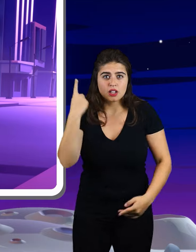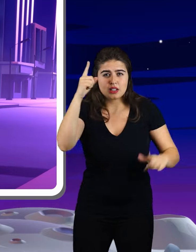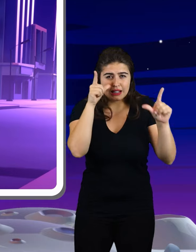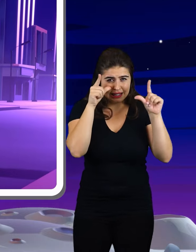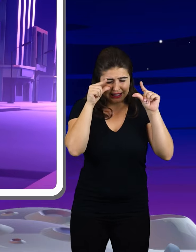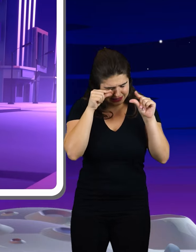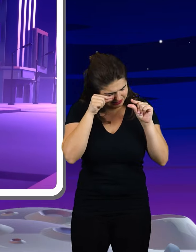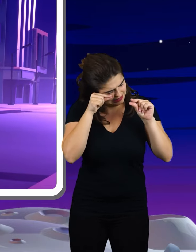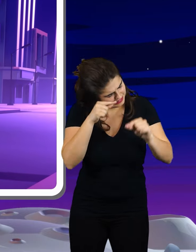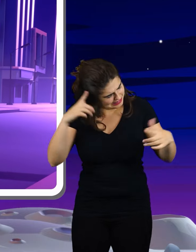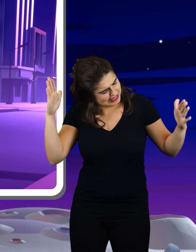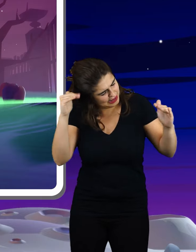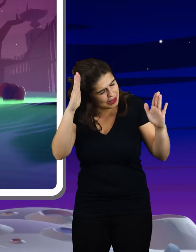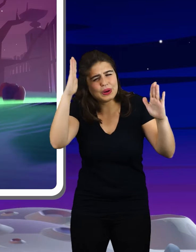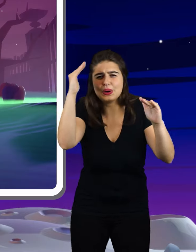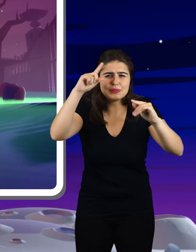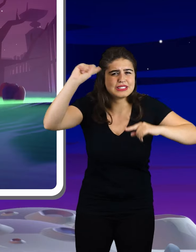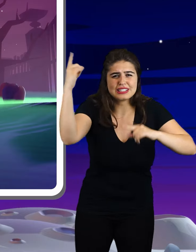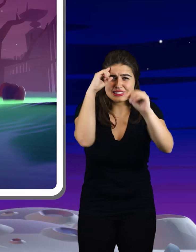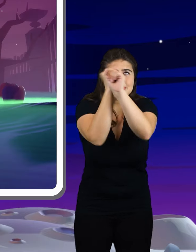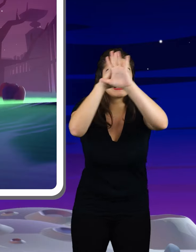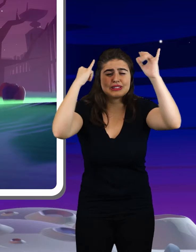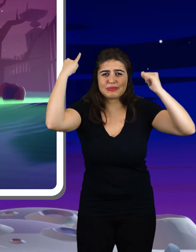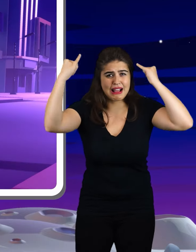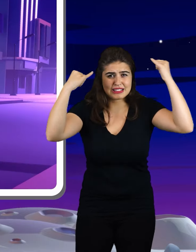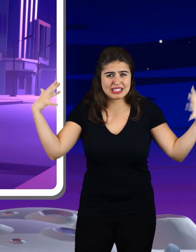eyes And hope that this is just imagination